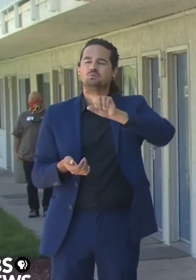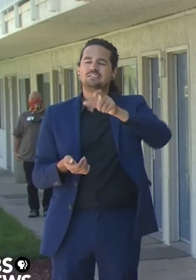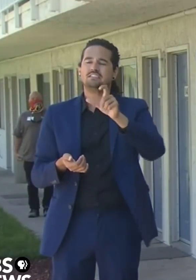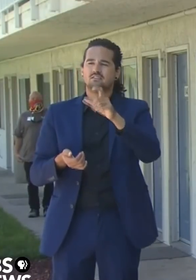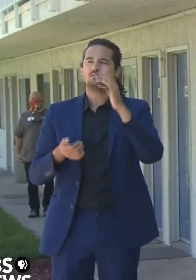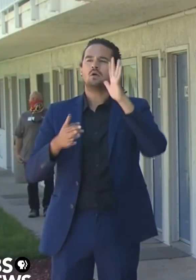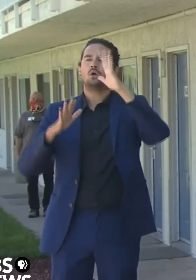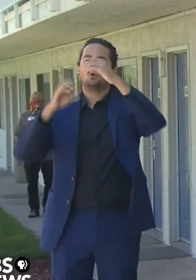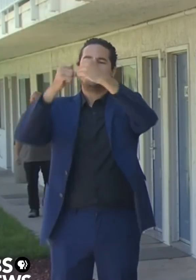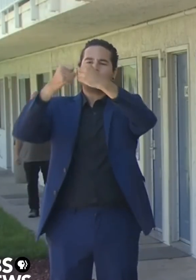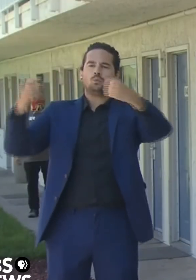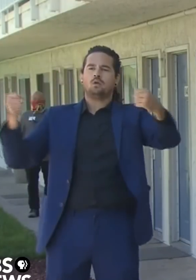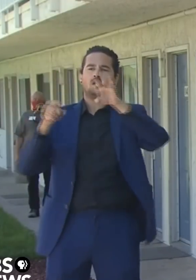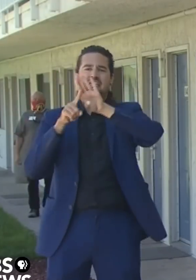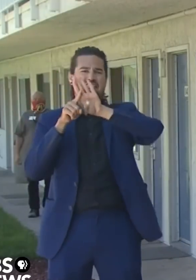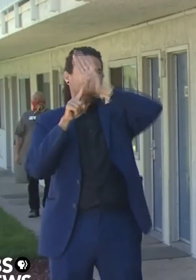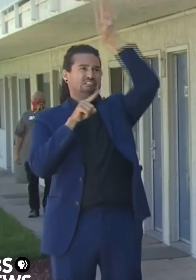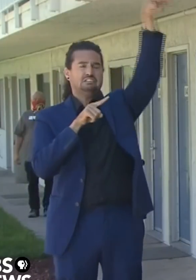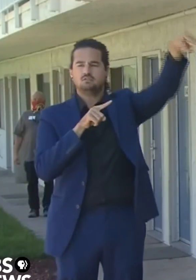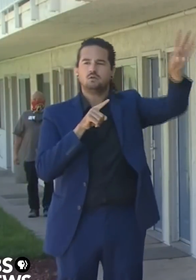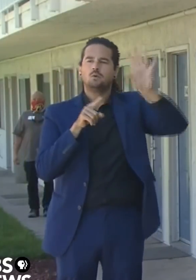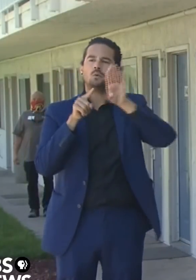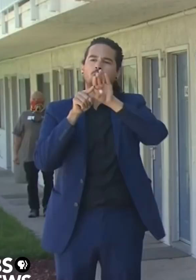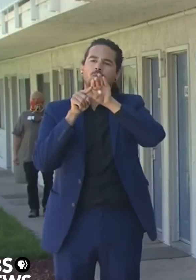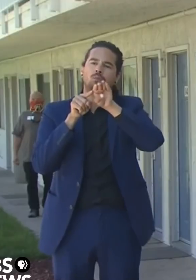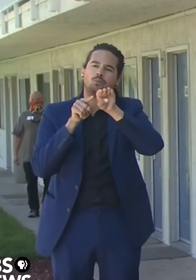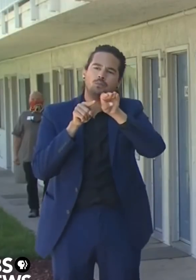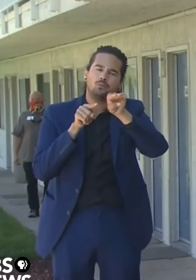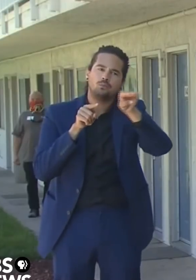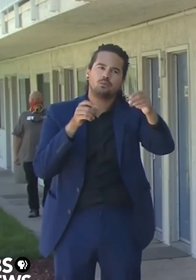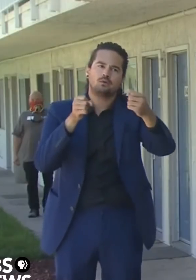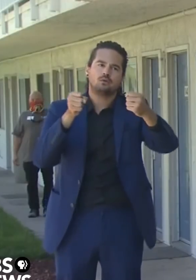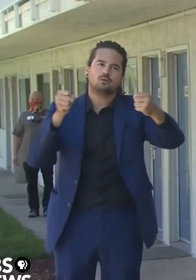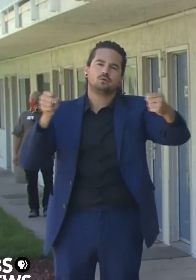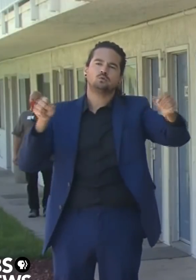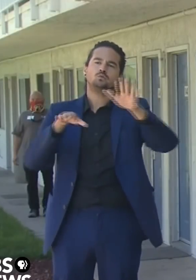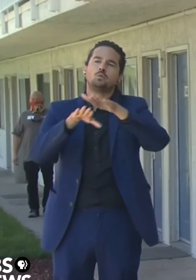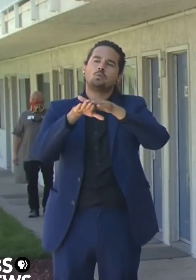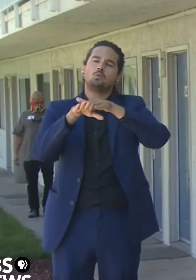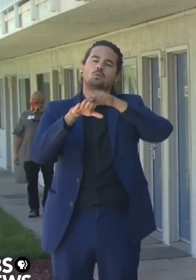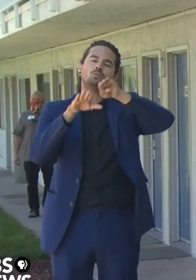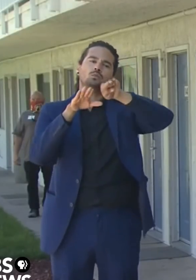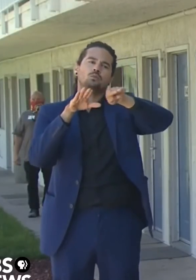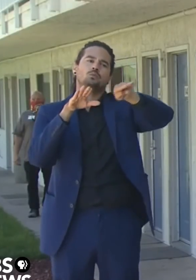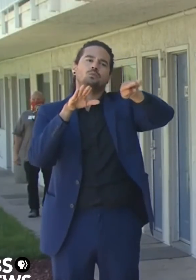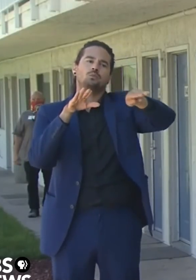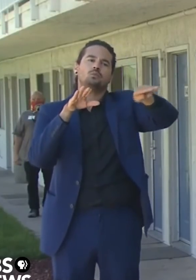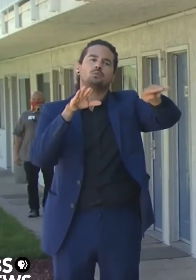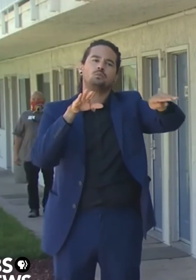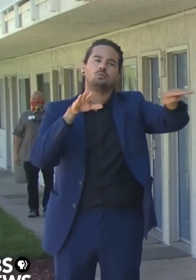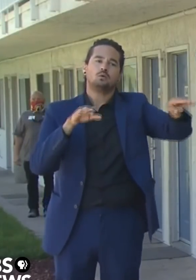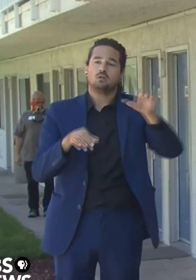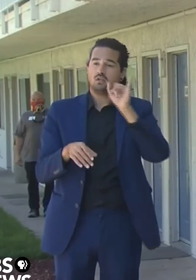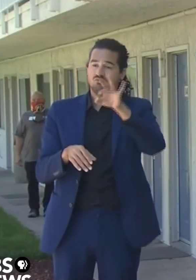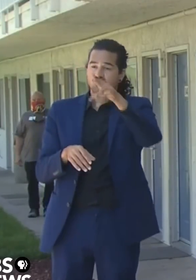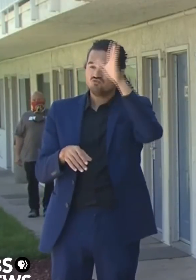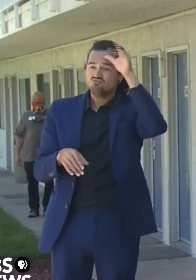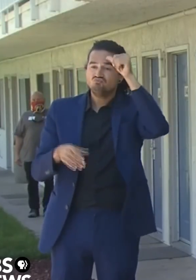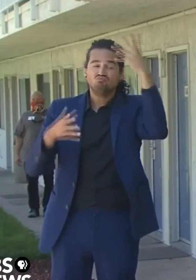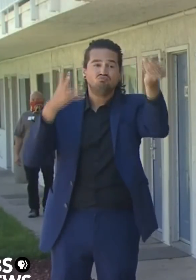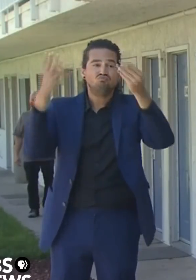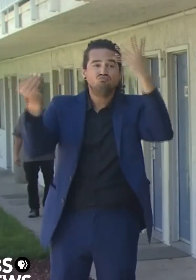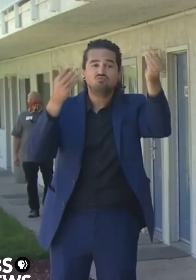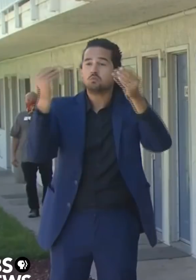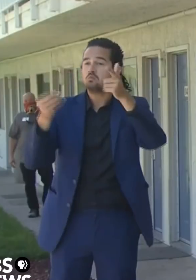and tighten things up. The framework for us is this. If you're not going to stay home and you're not going to wear masks in public, we